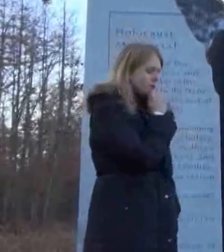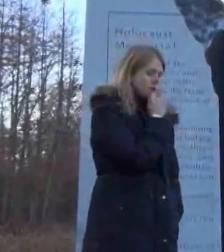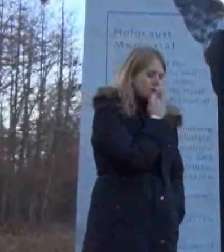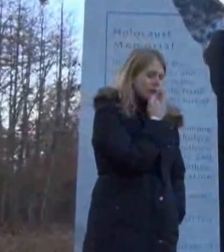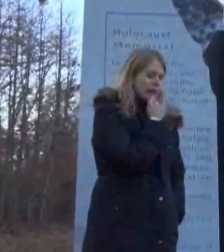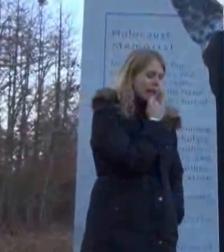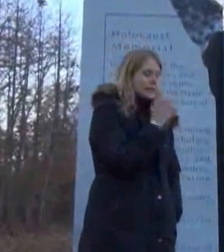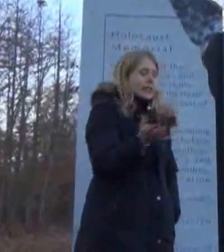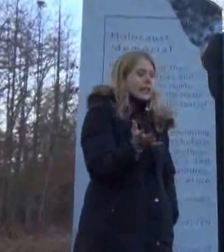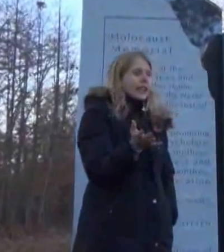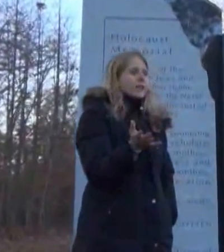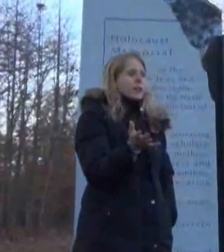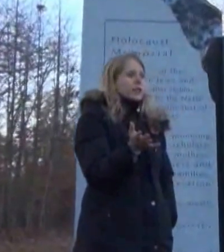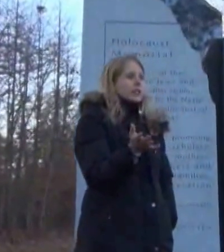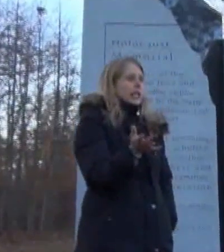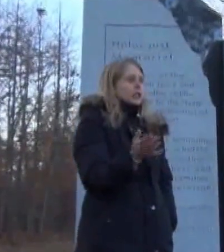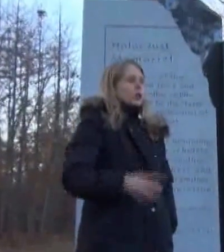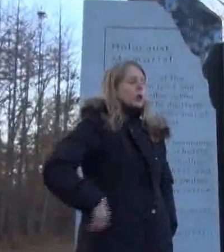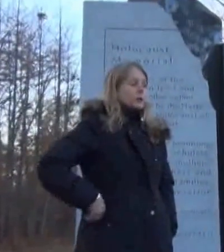And I said, I can't be the tattooer.